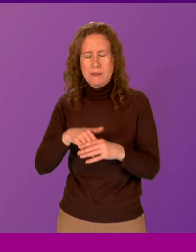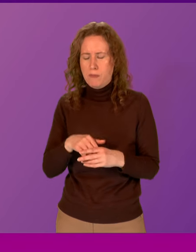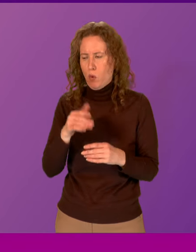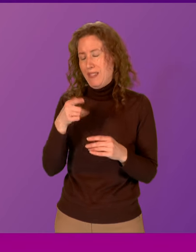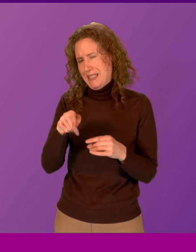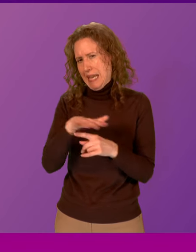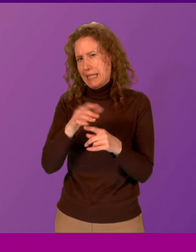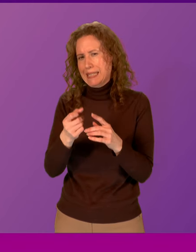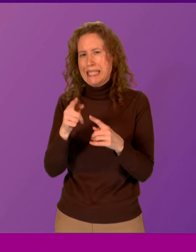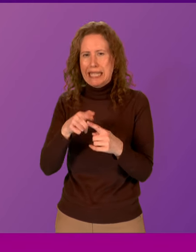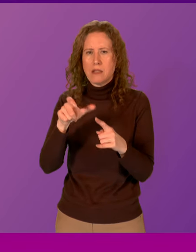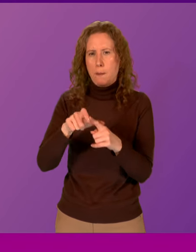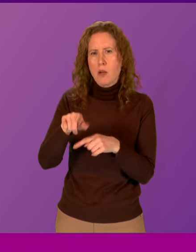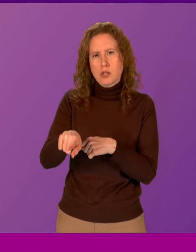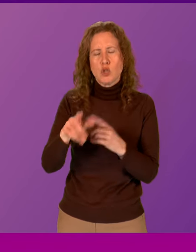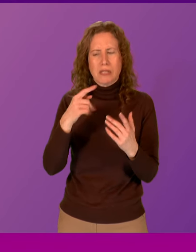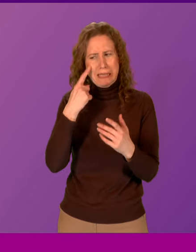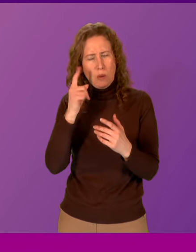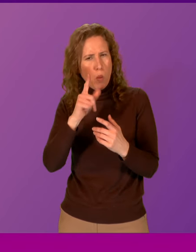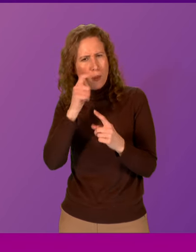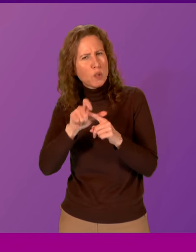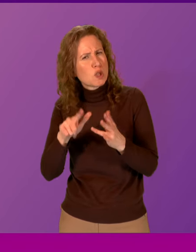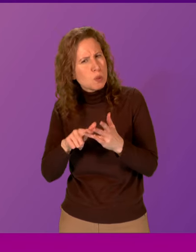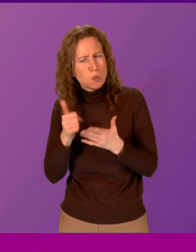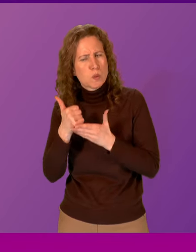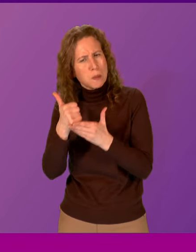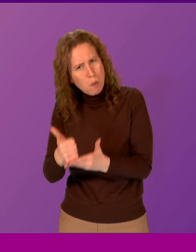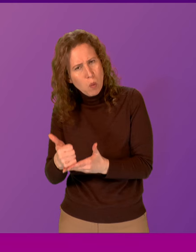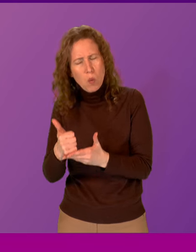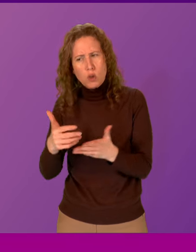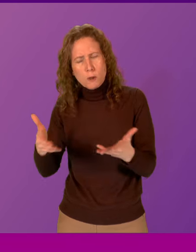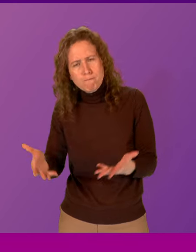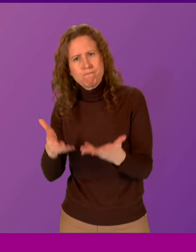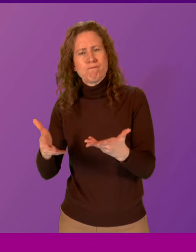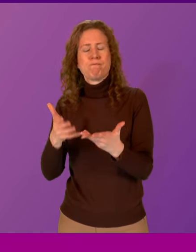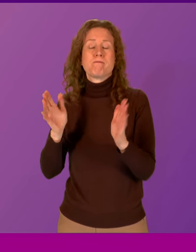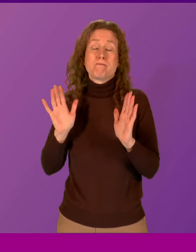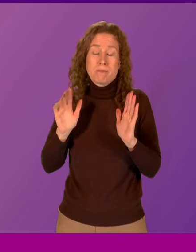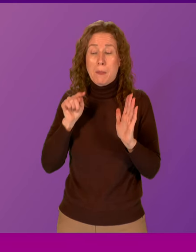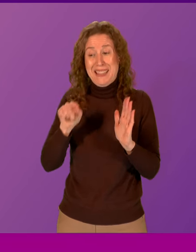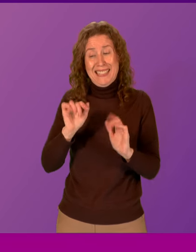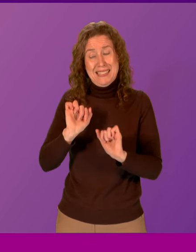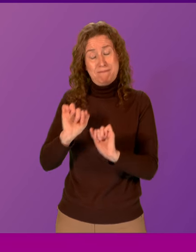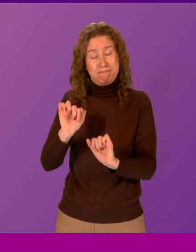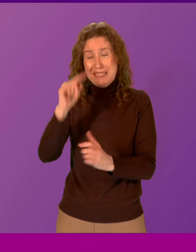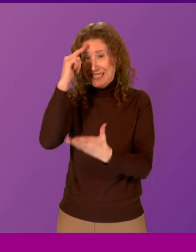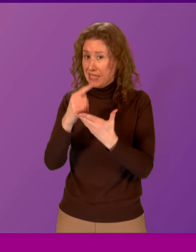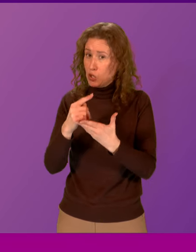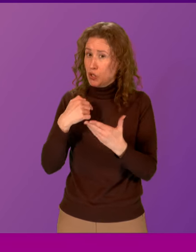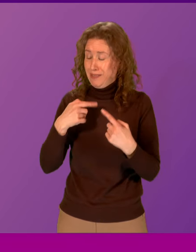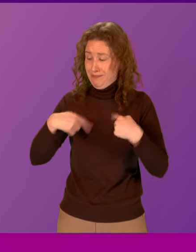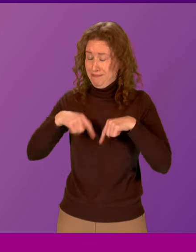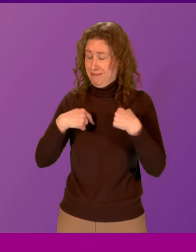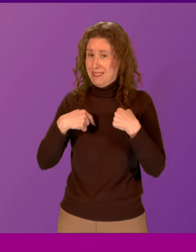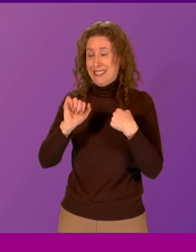Berkshire, in order to see what more we could do in order to assist. But of course, these are decisions that are being made by